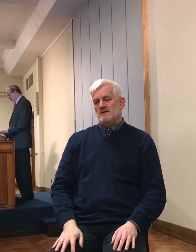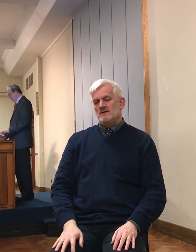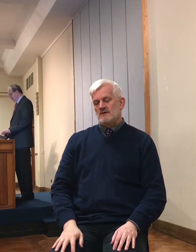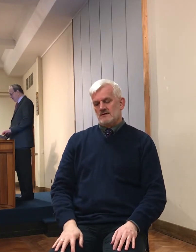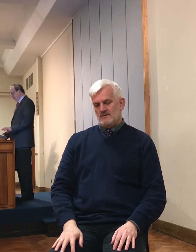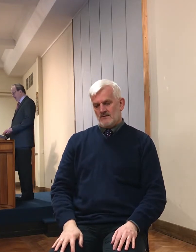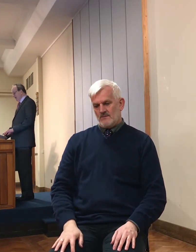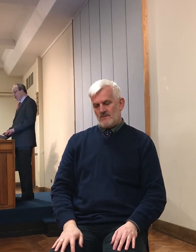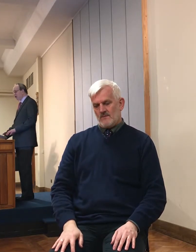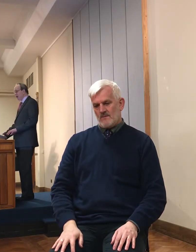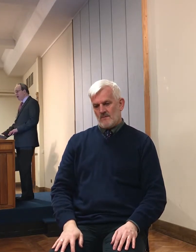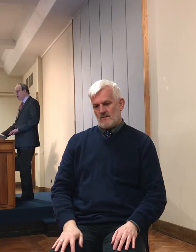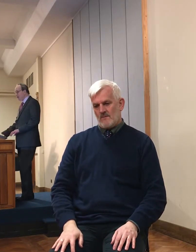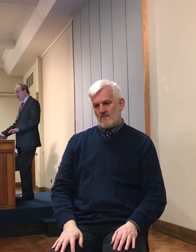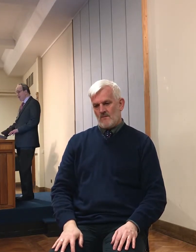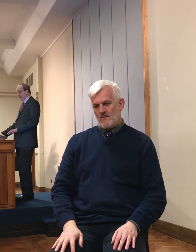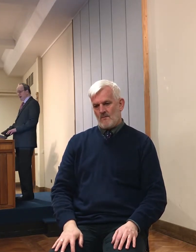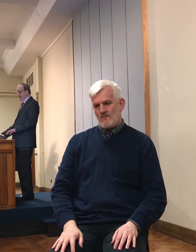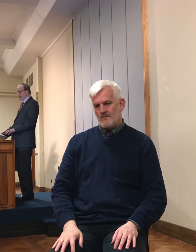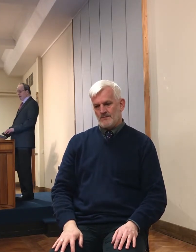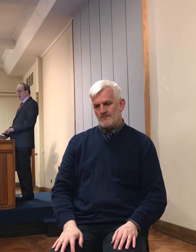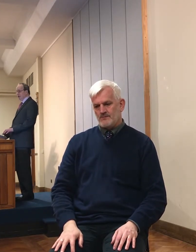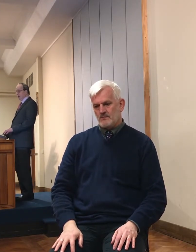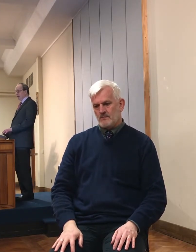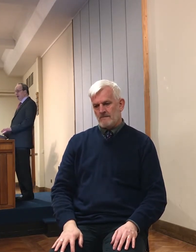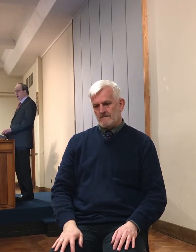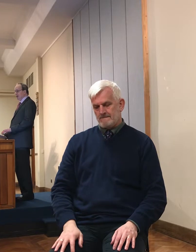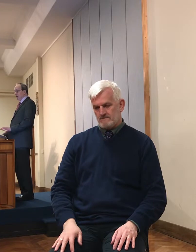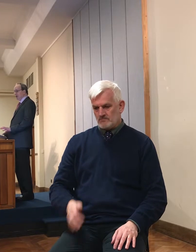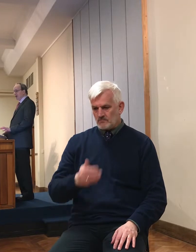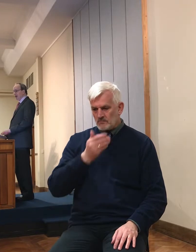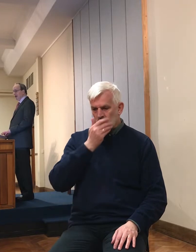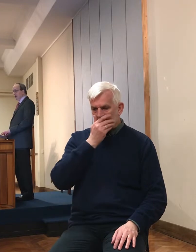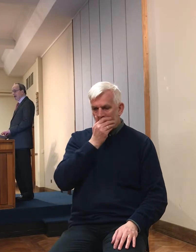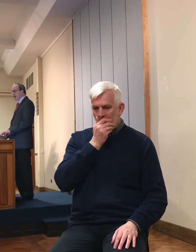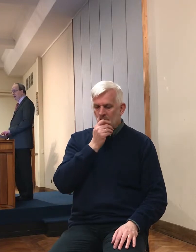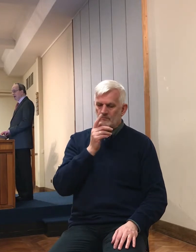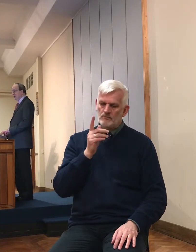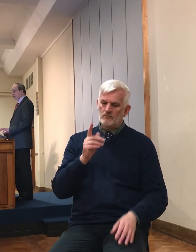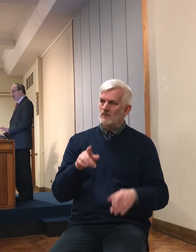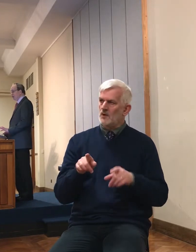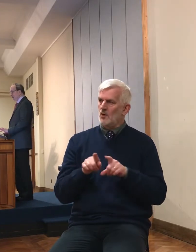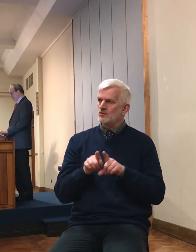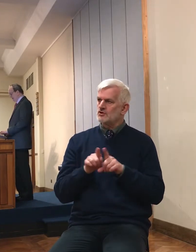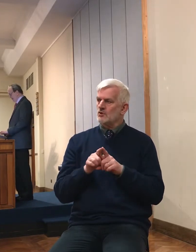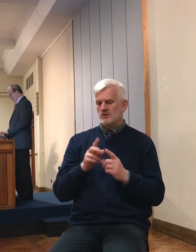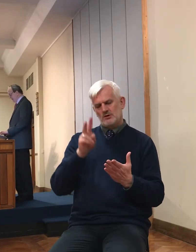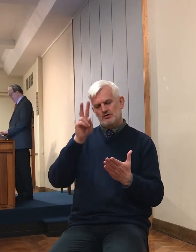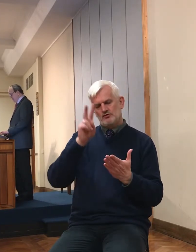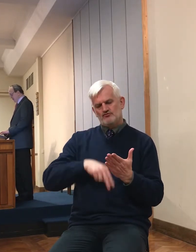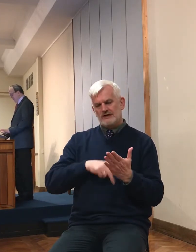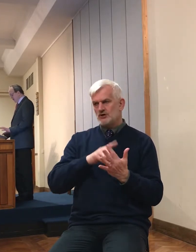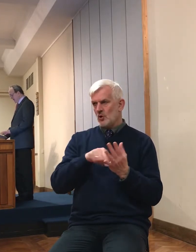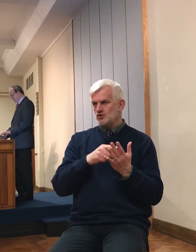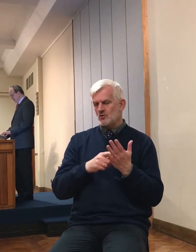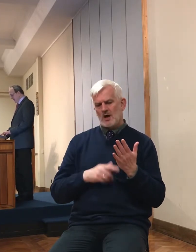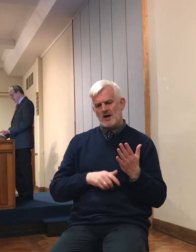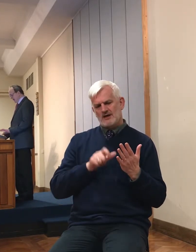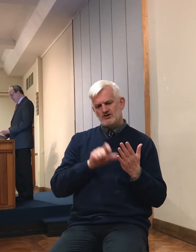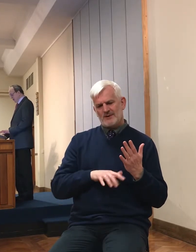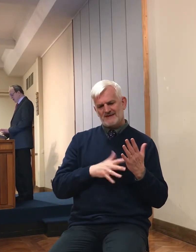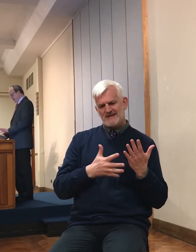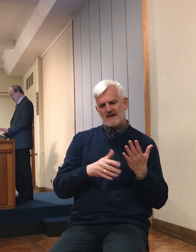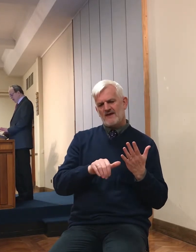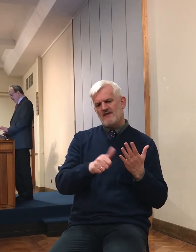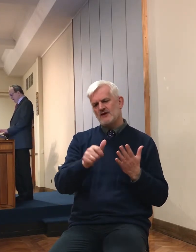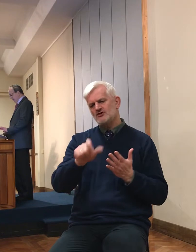there is a tremendous change of gear between chapter 10 and chapter 11. The events